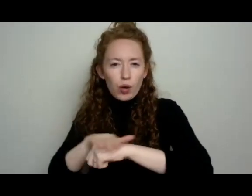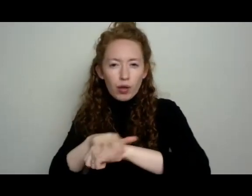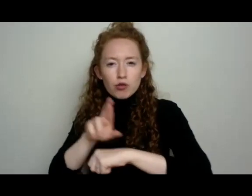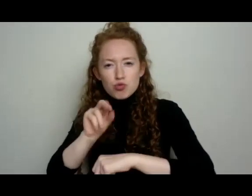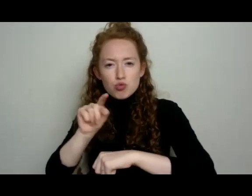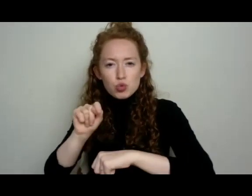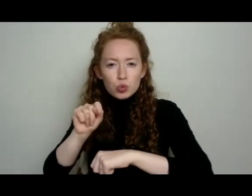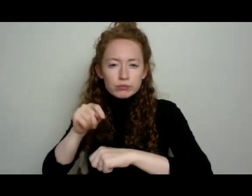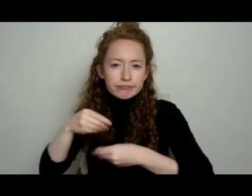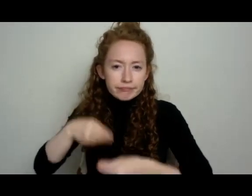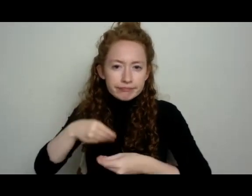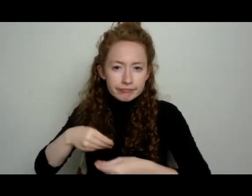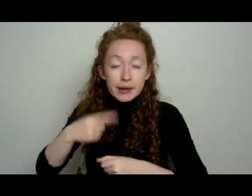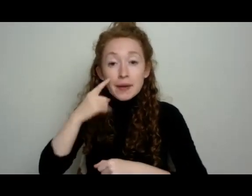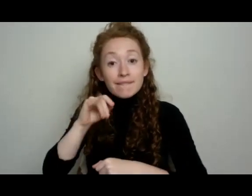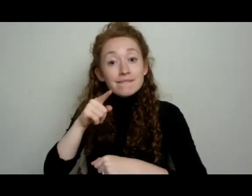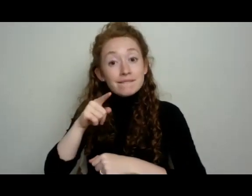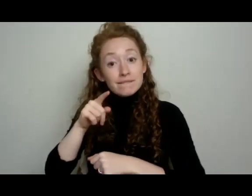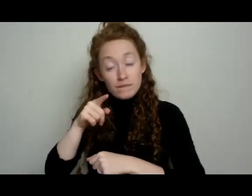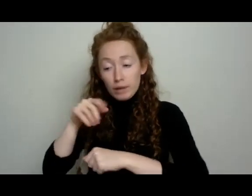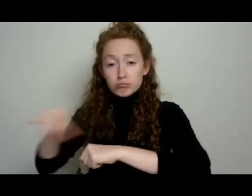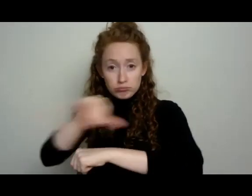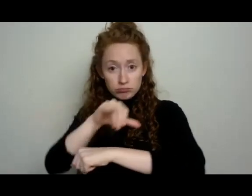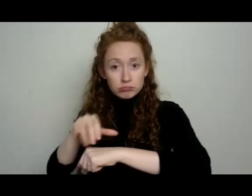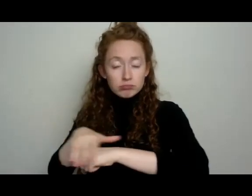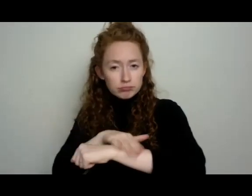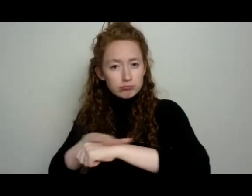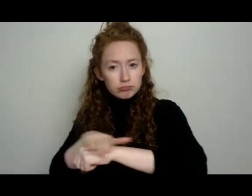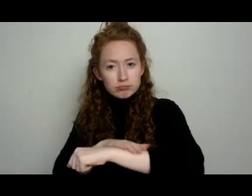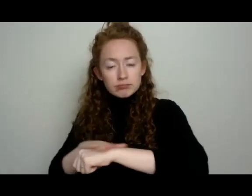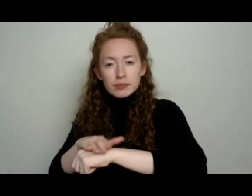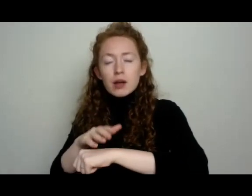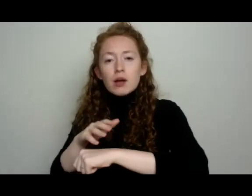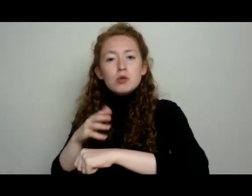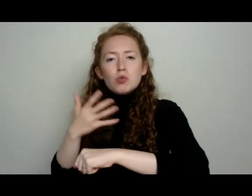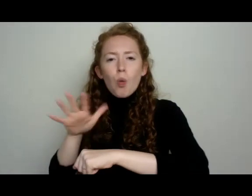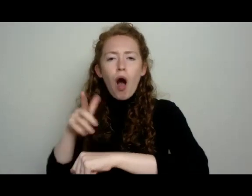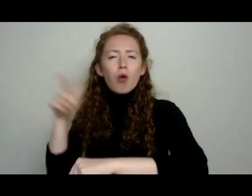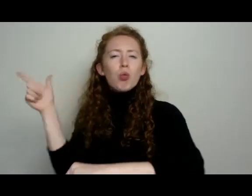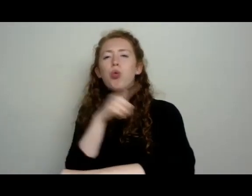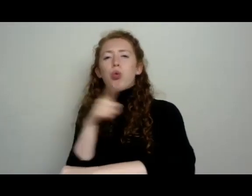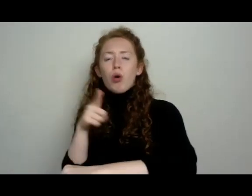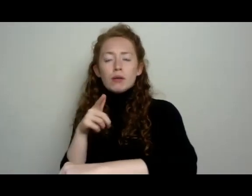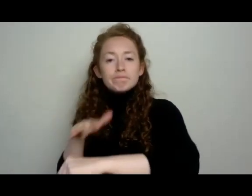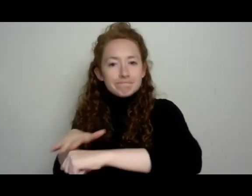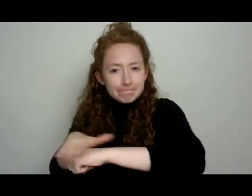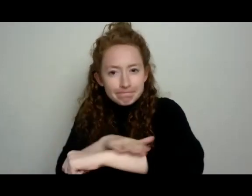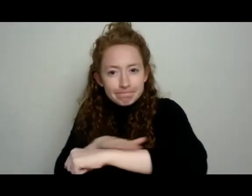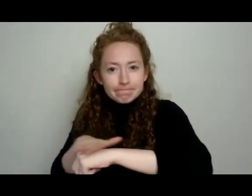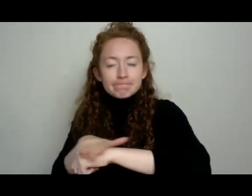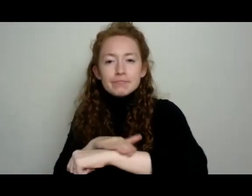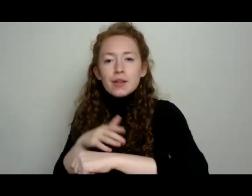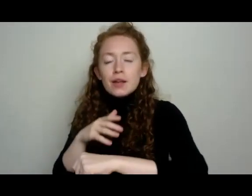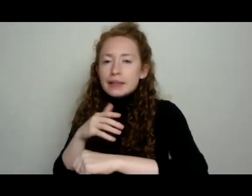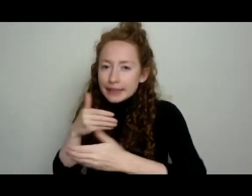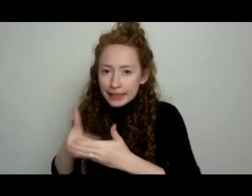they're young, because with the root drenched, you want to be sure that you are watering the base of that cucumber. You're